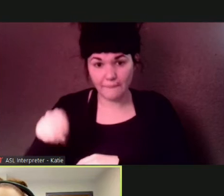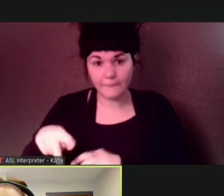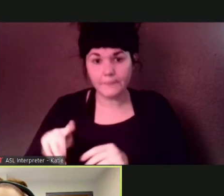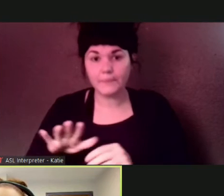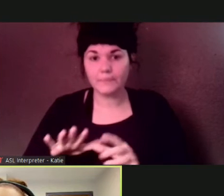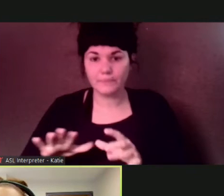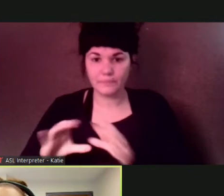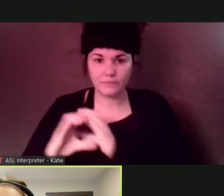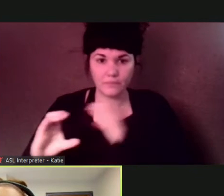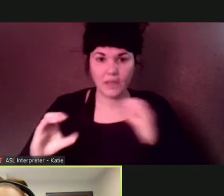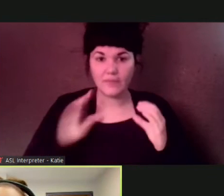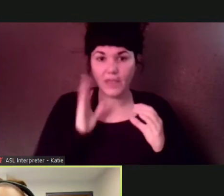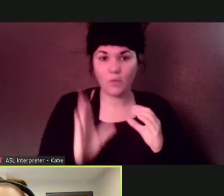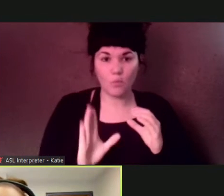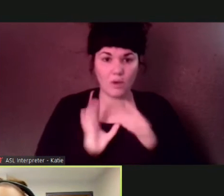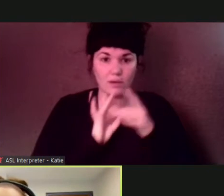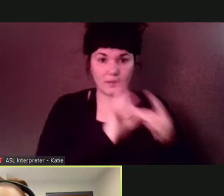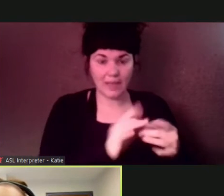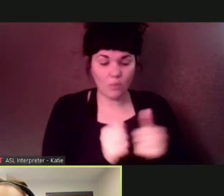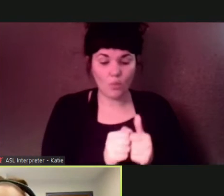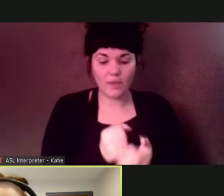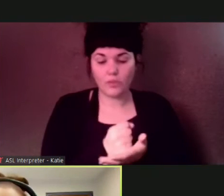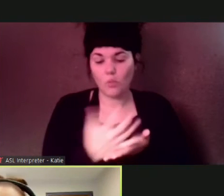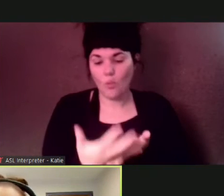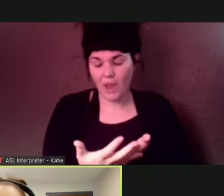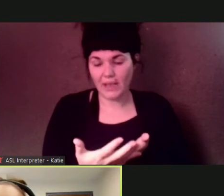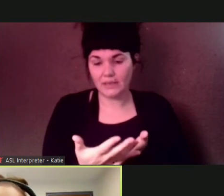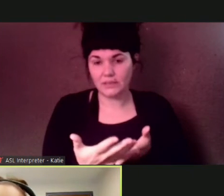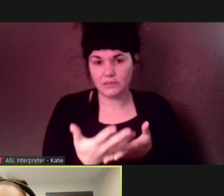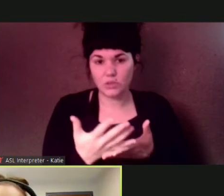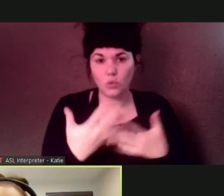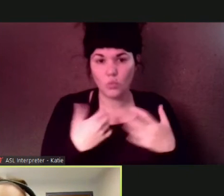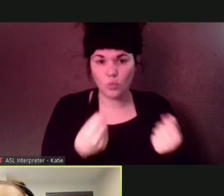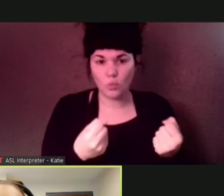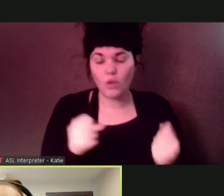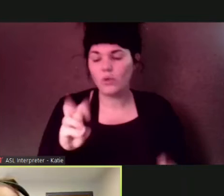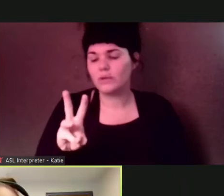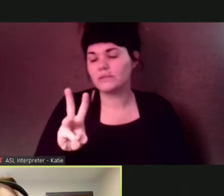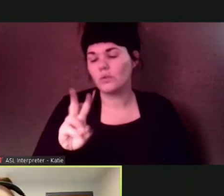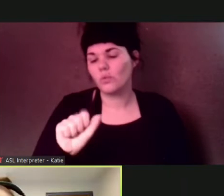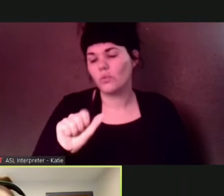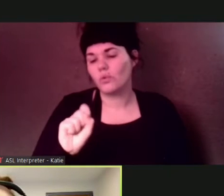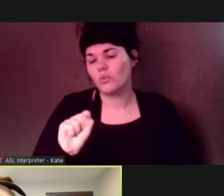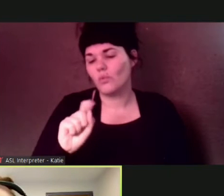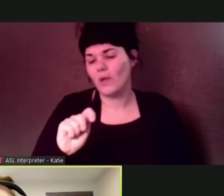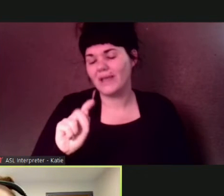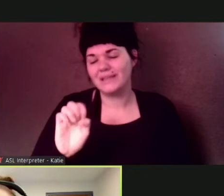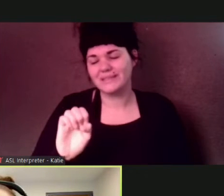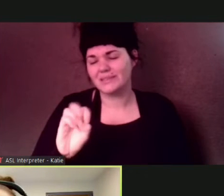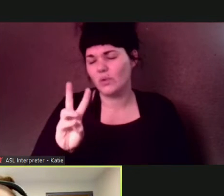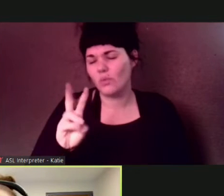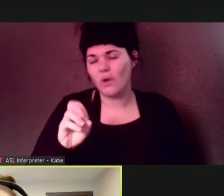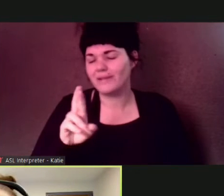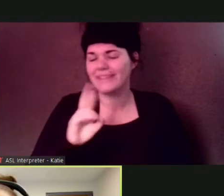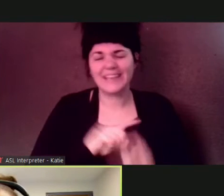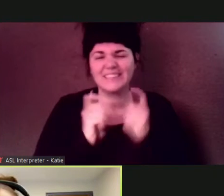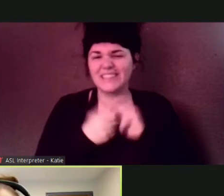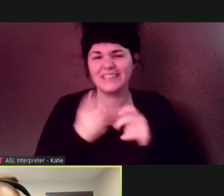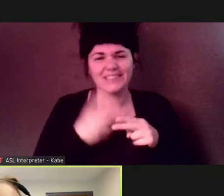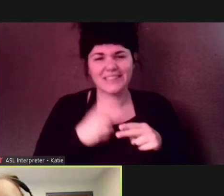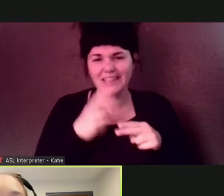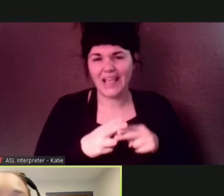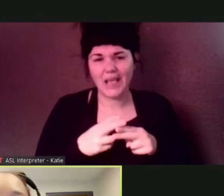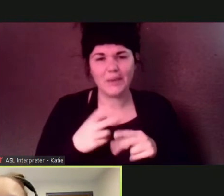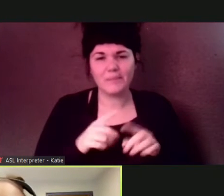waste recovery reclamation facility wastewater they changed the name the simple name used to be wastewater treatment